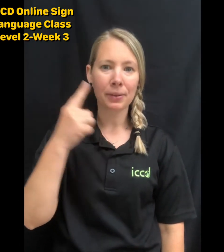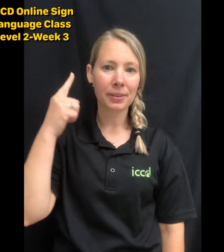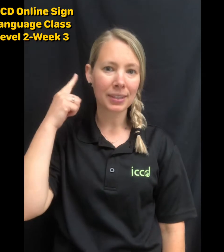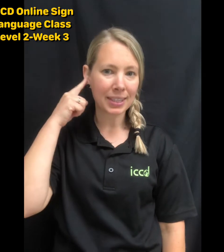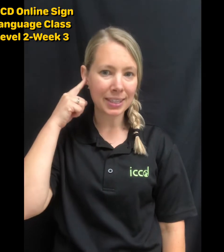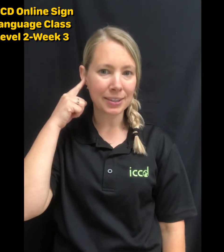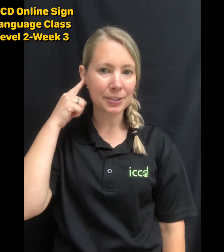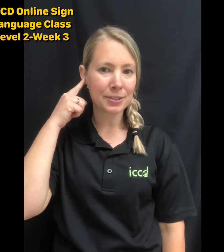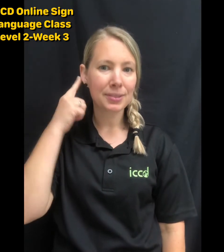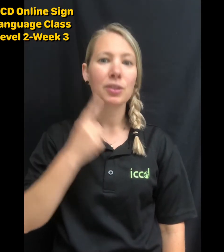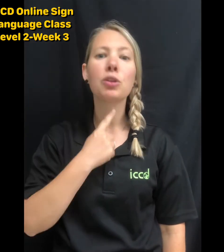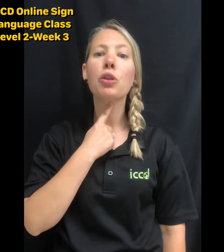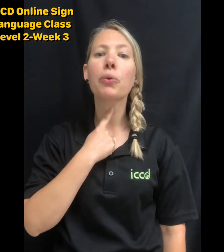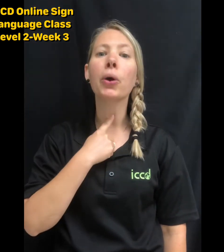Ears. Throat.